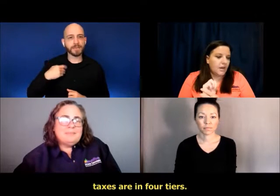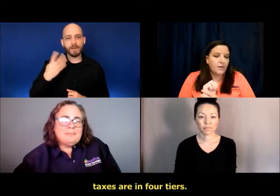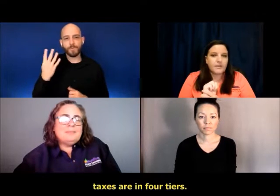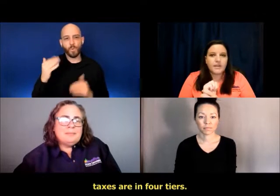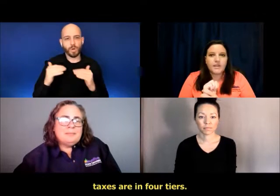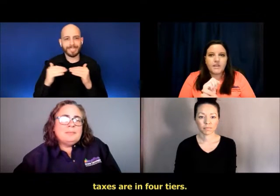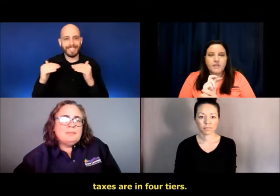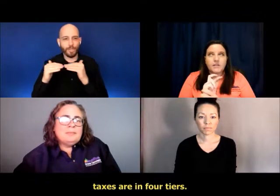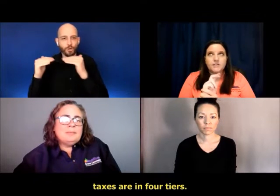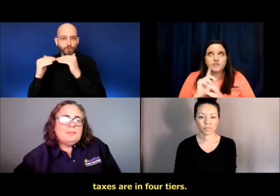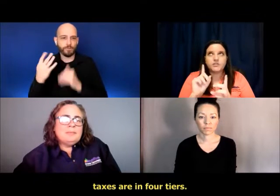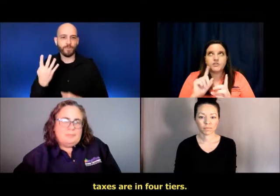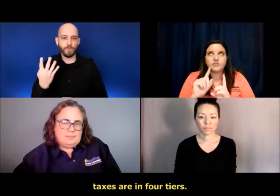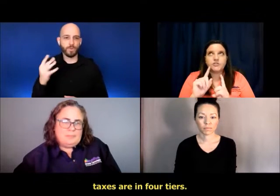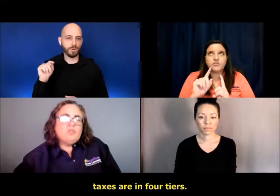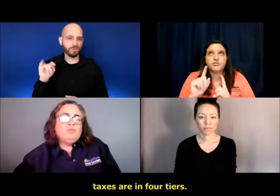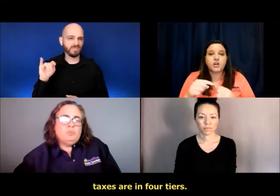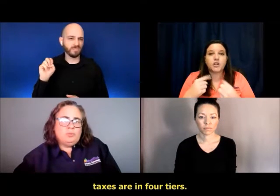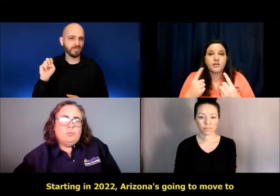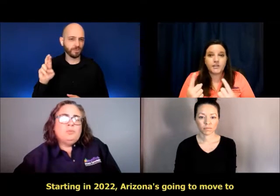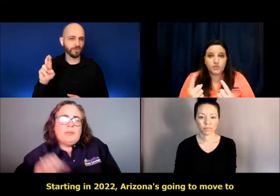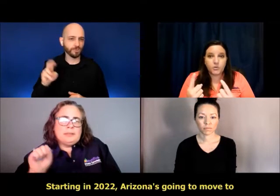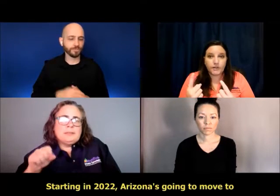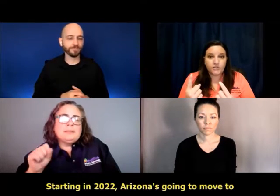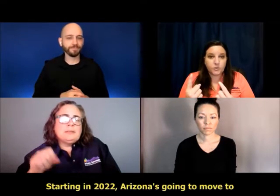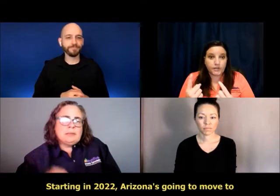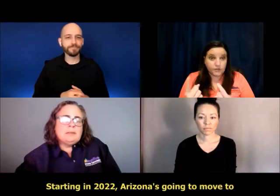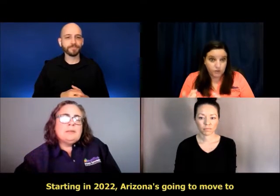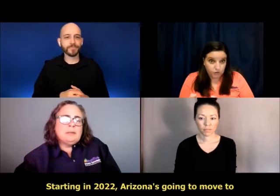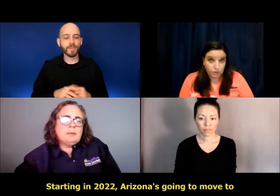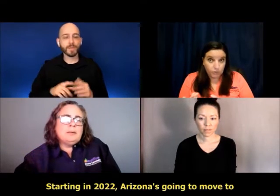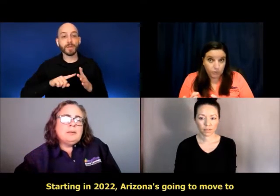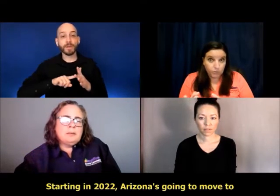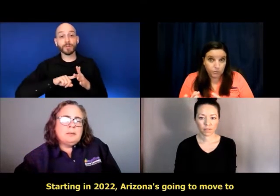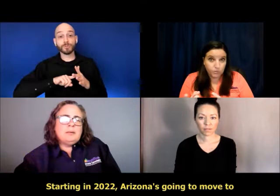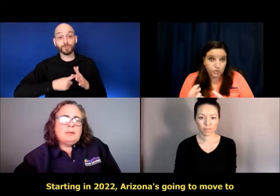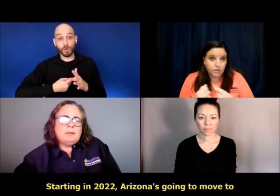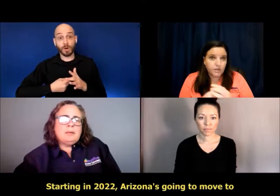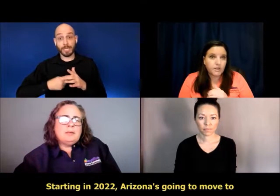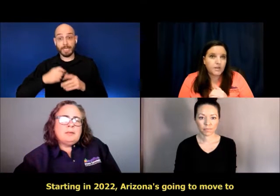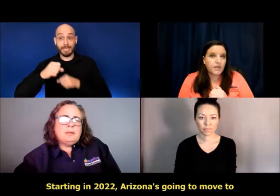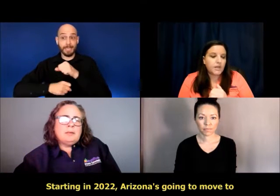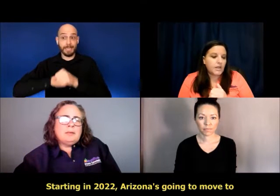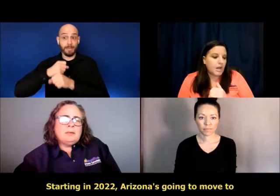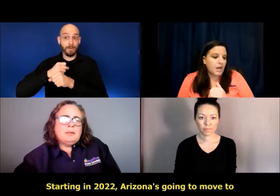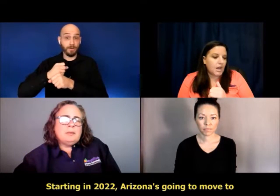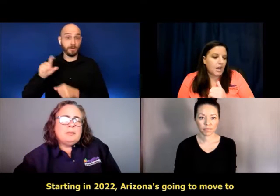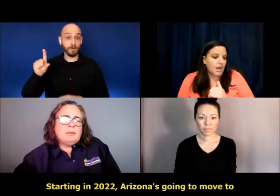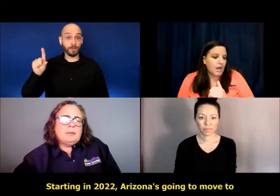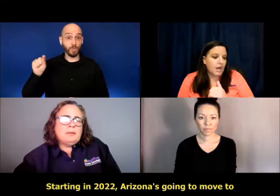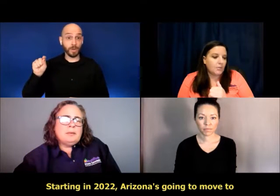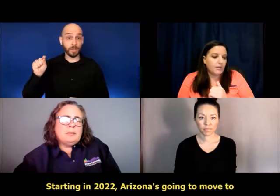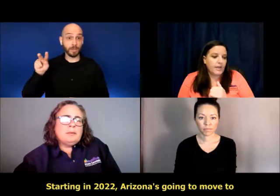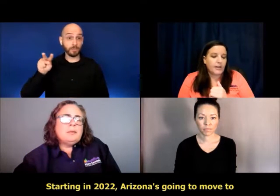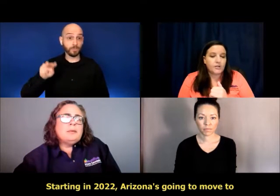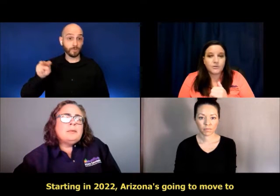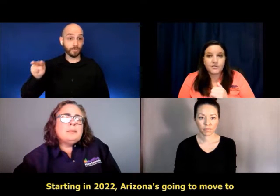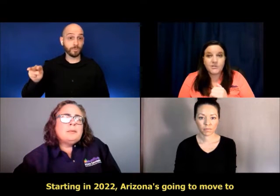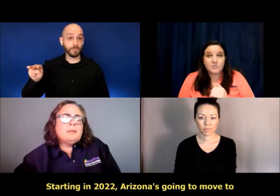Um, and starting in 2022, um,